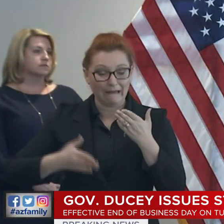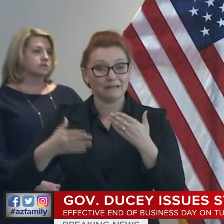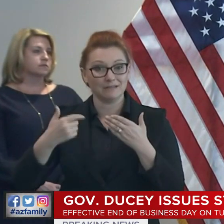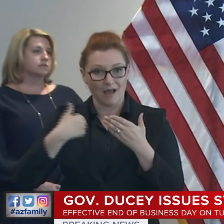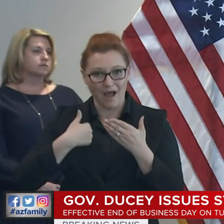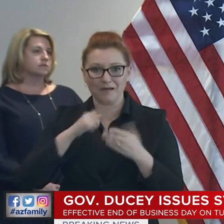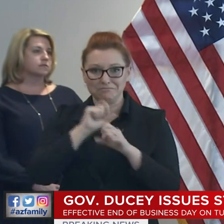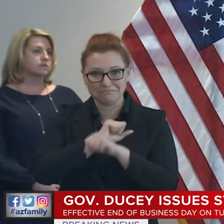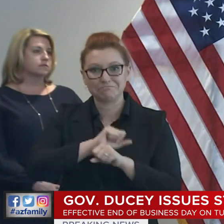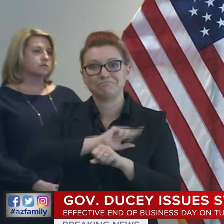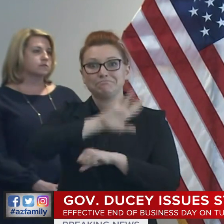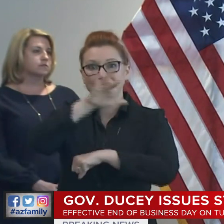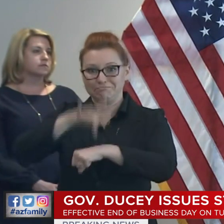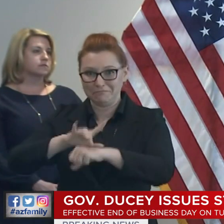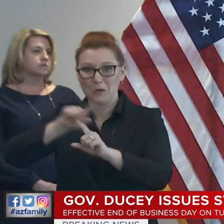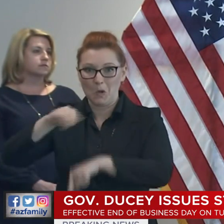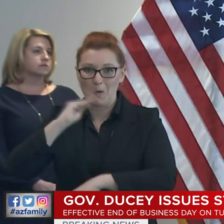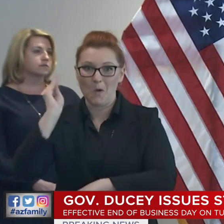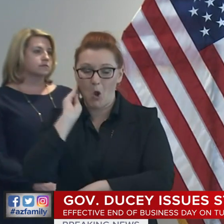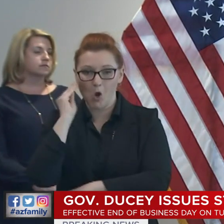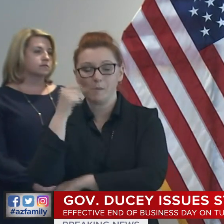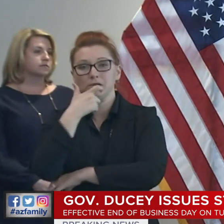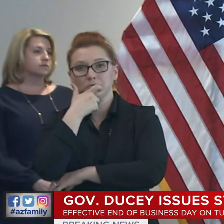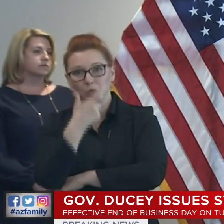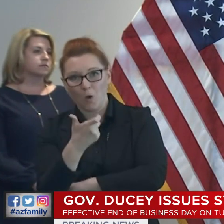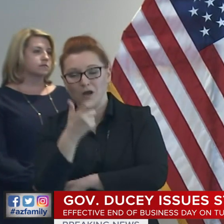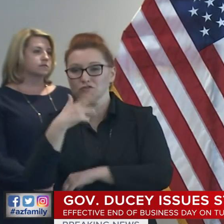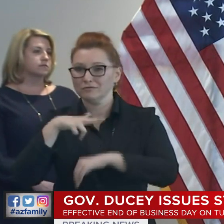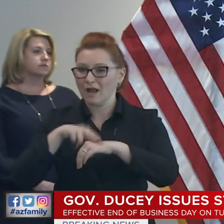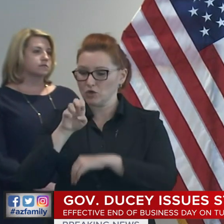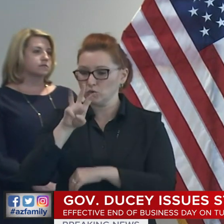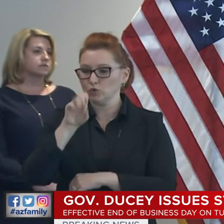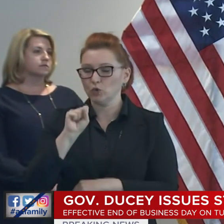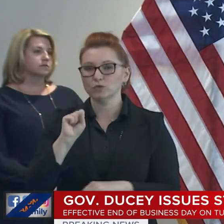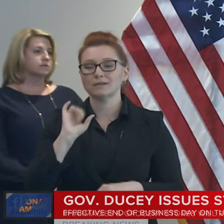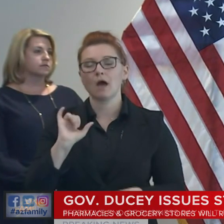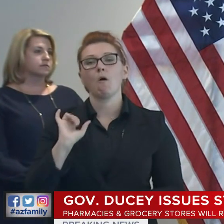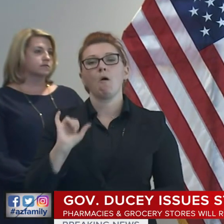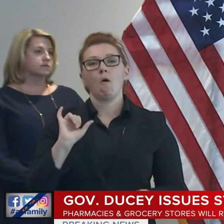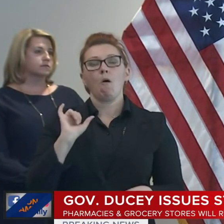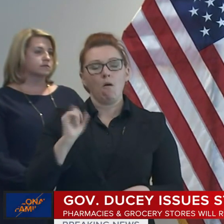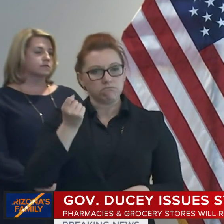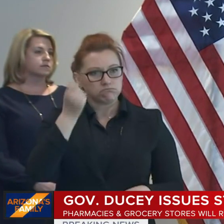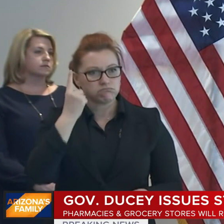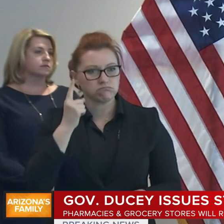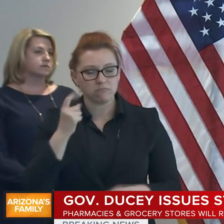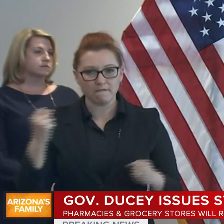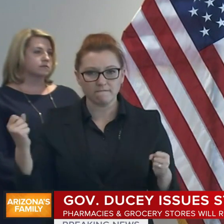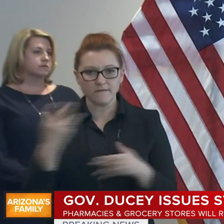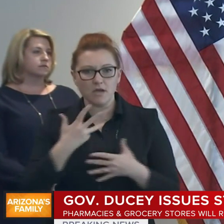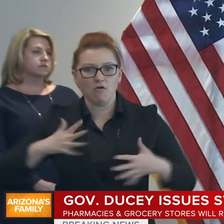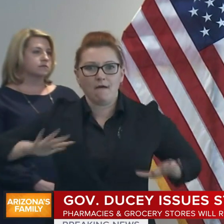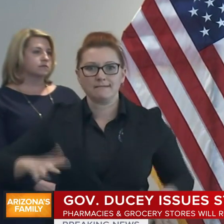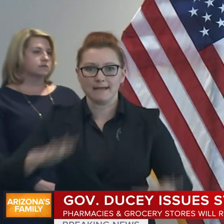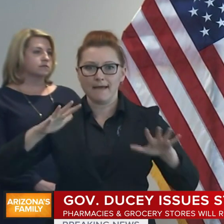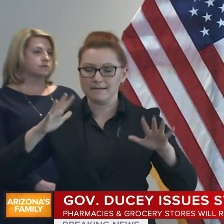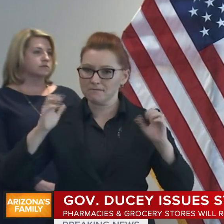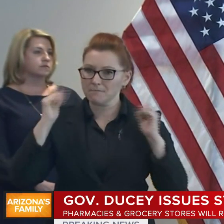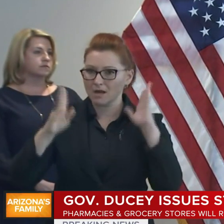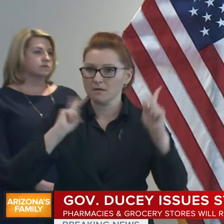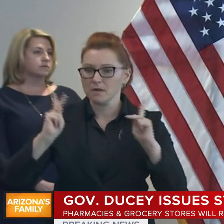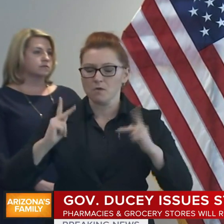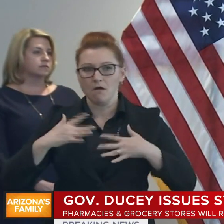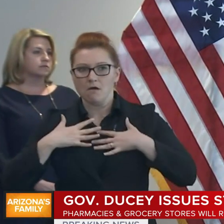And now I better understand the fear and anxiety that is gripping the nation and,